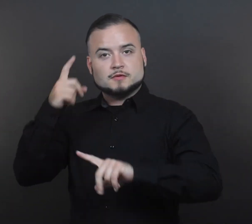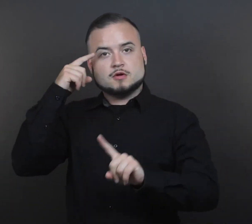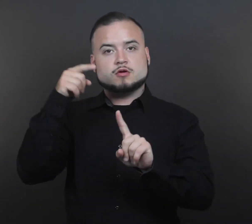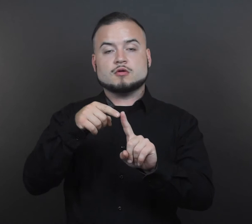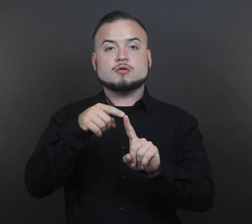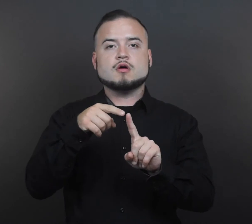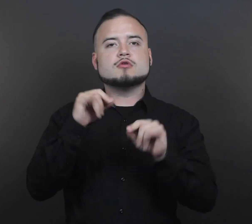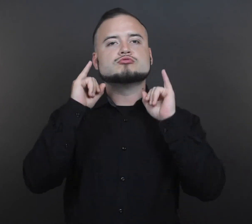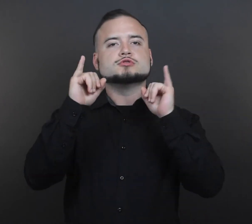programs.